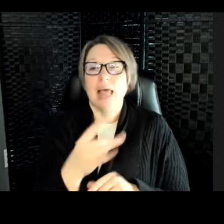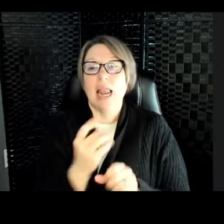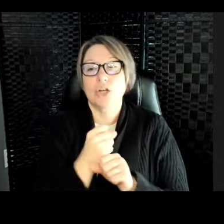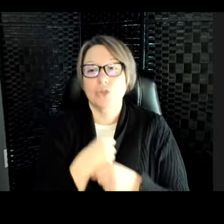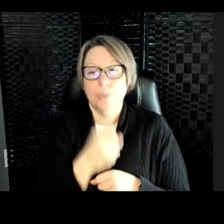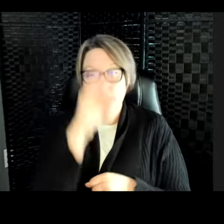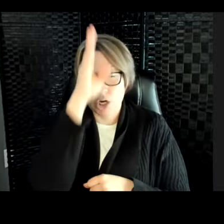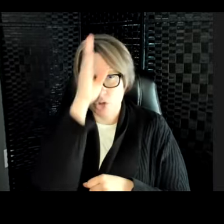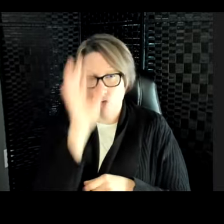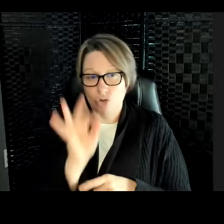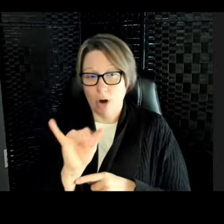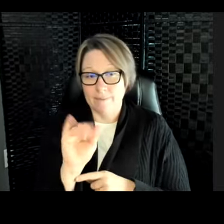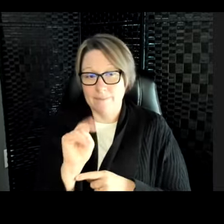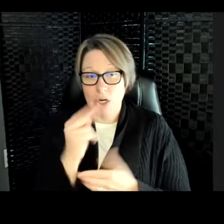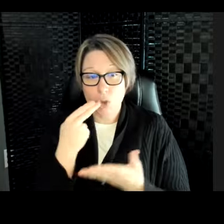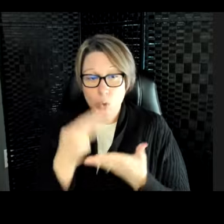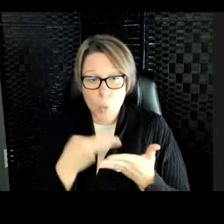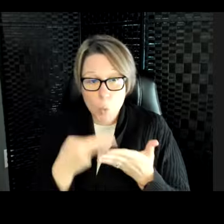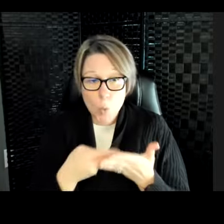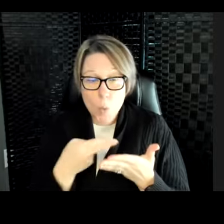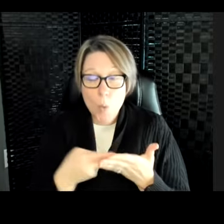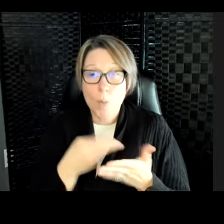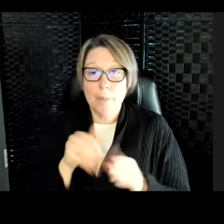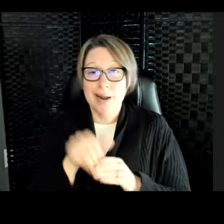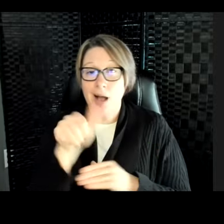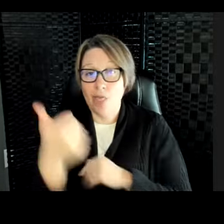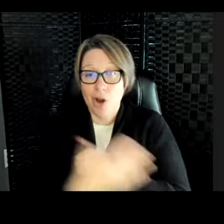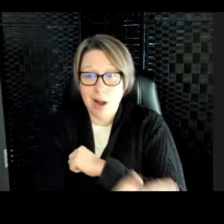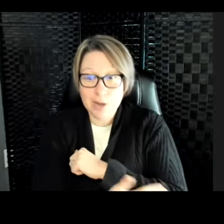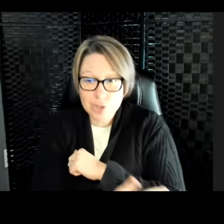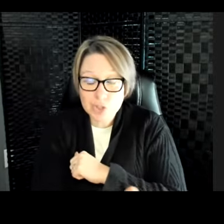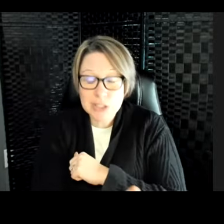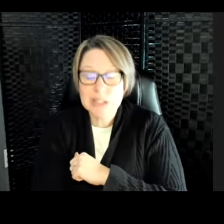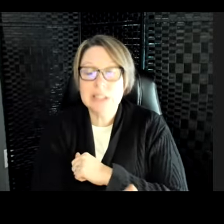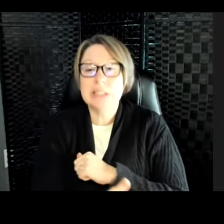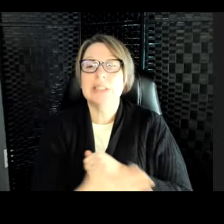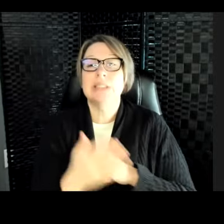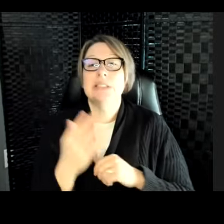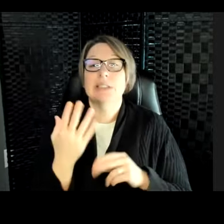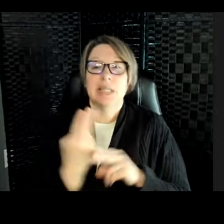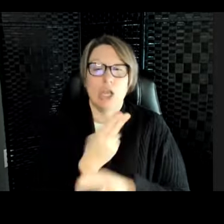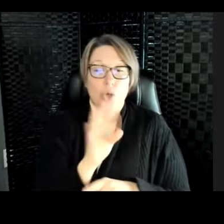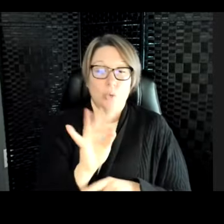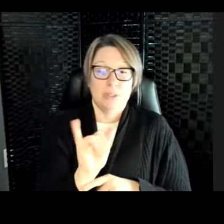where they just need the fin of the shark. And they use other parts of the body for medicinal purposes.